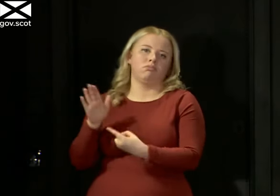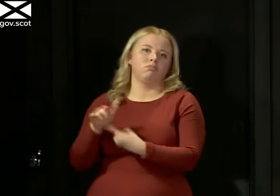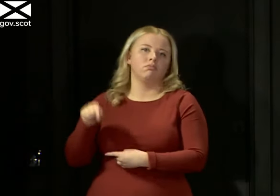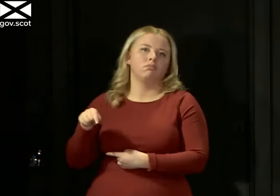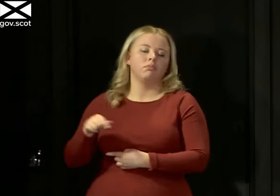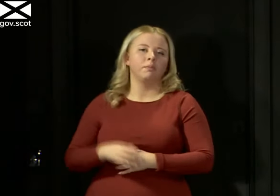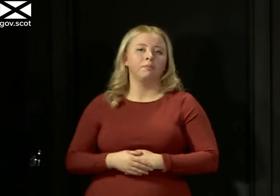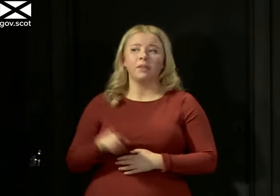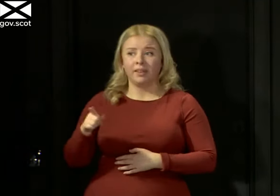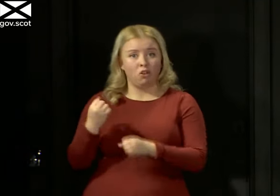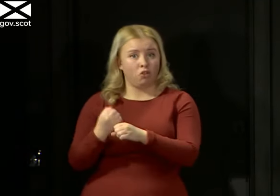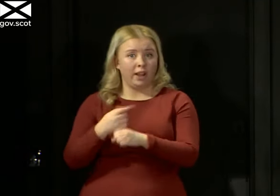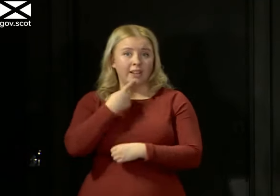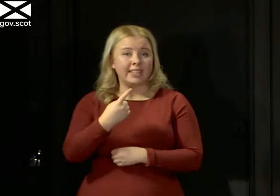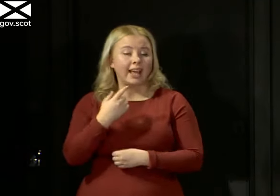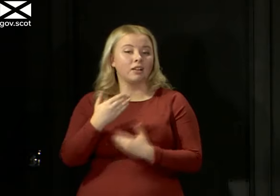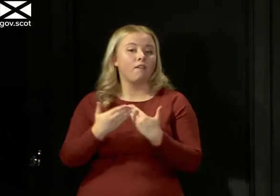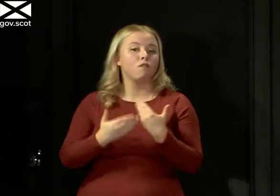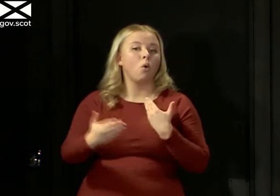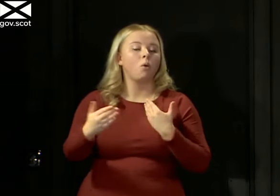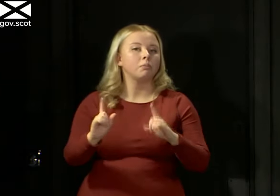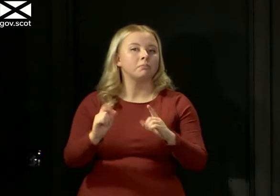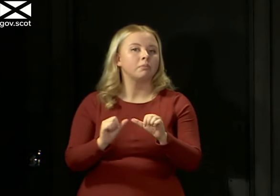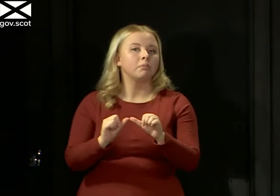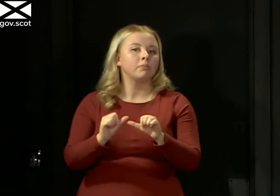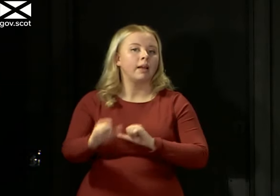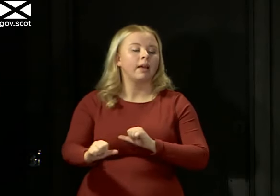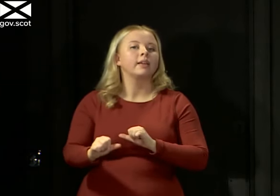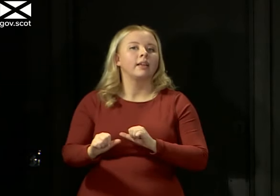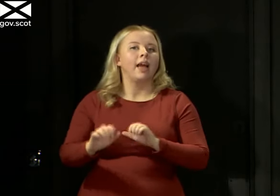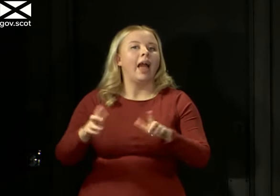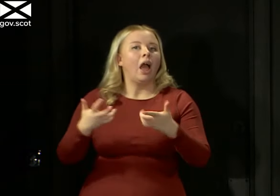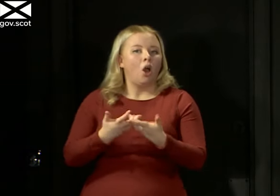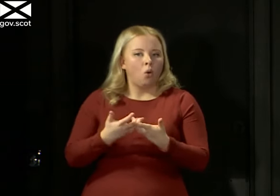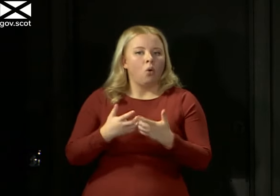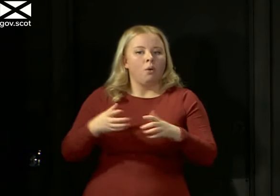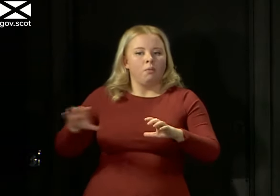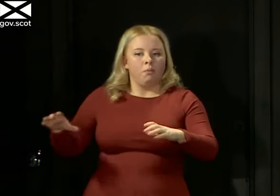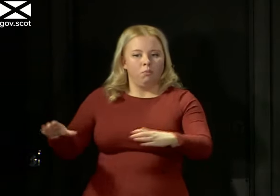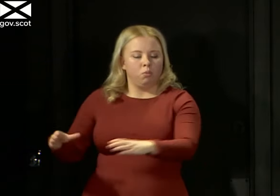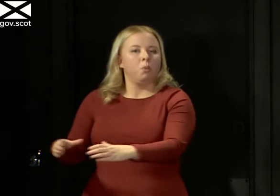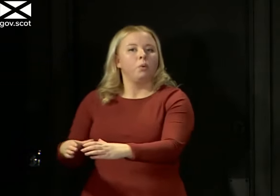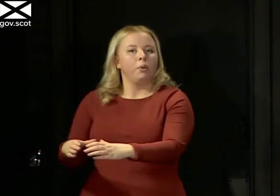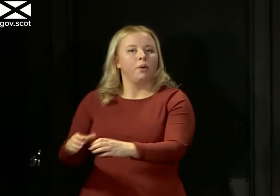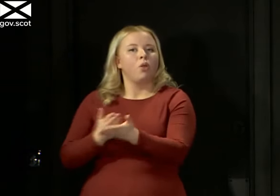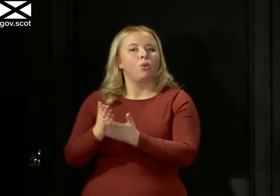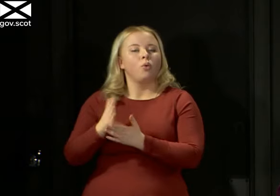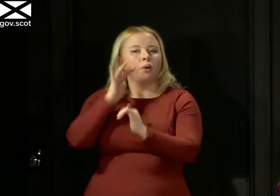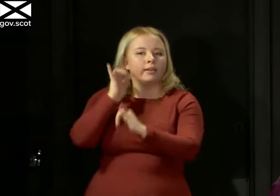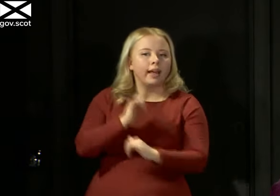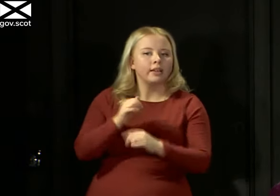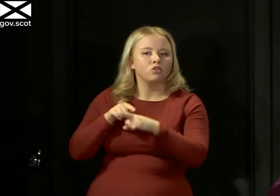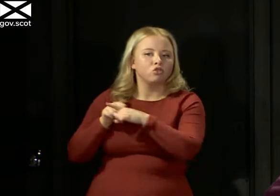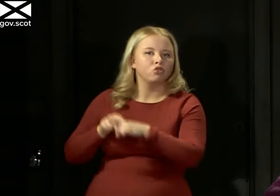forward, how we will keep incidence suppressed, we hope, is through test, trace and isolate. And